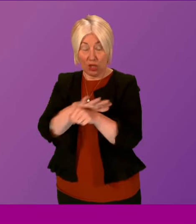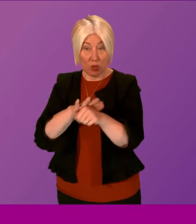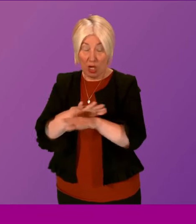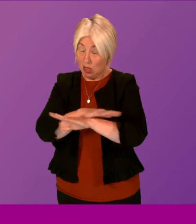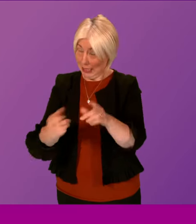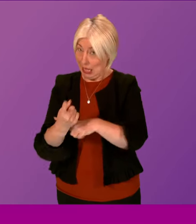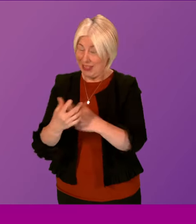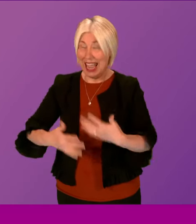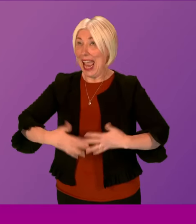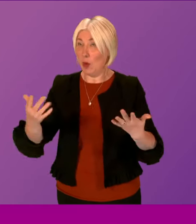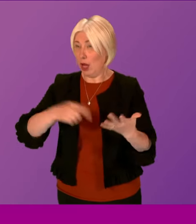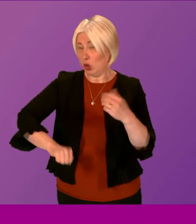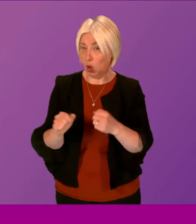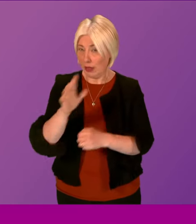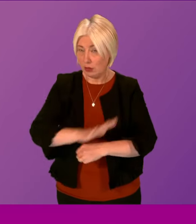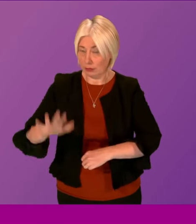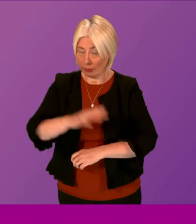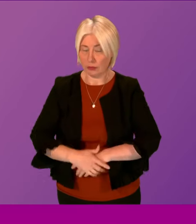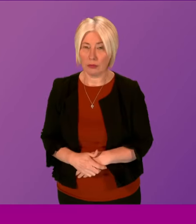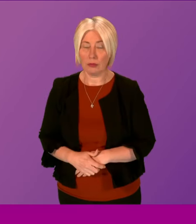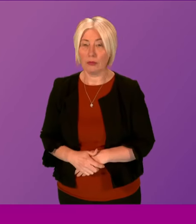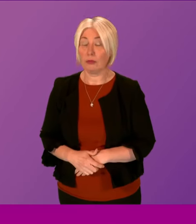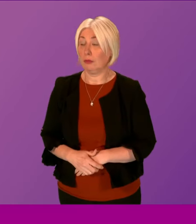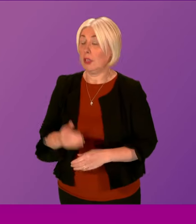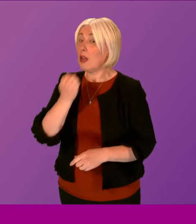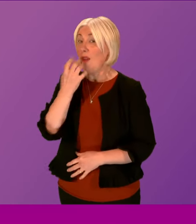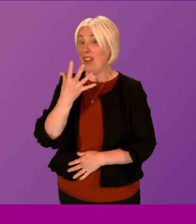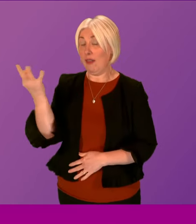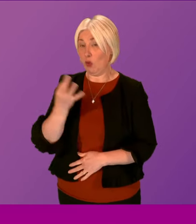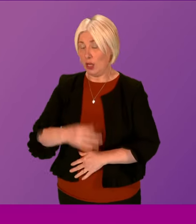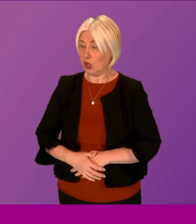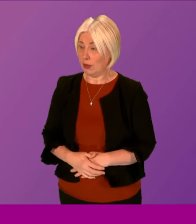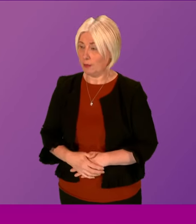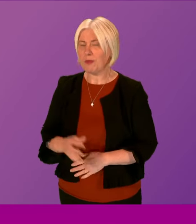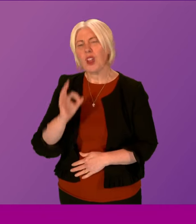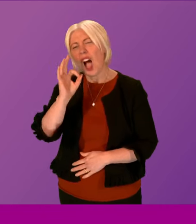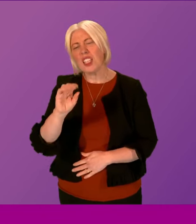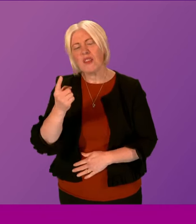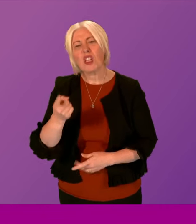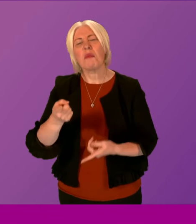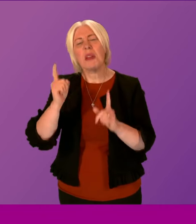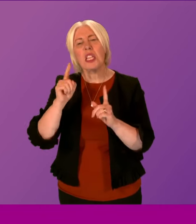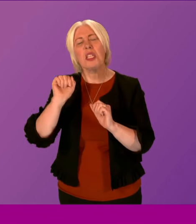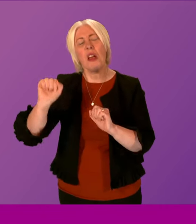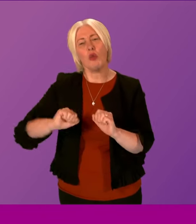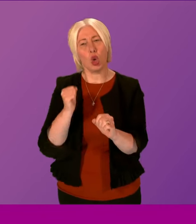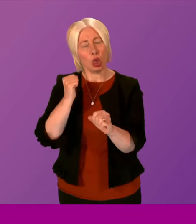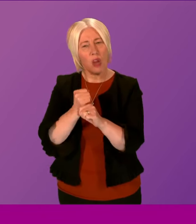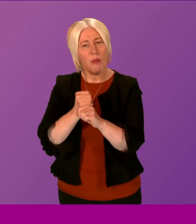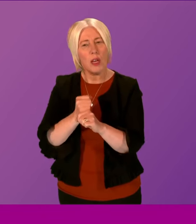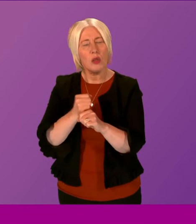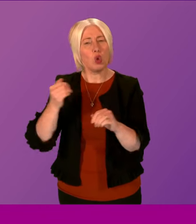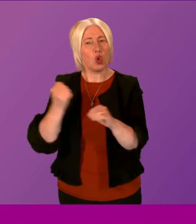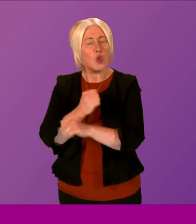Question number five, Myrdo Fraser. Thank you, Presenting Officer, to ask the First Minister what action the Scottish Government is taking